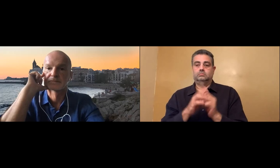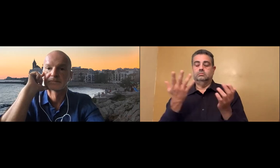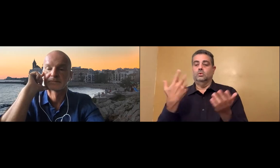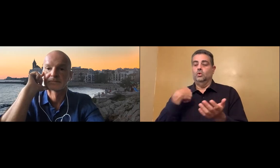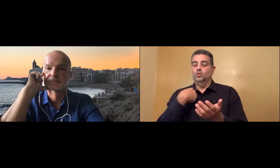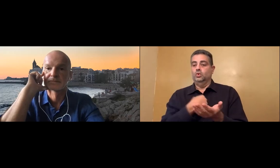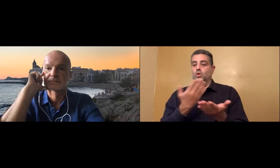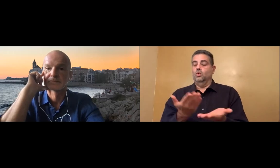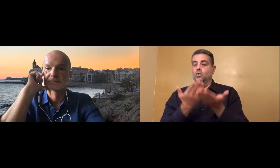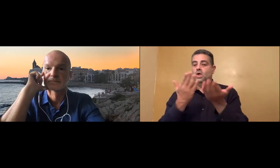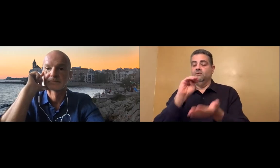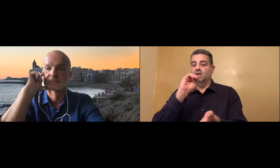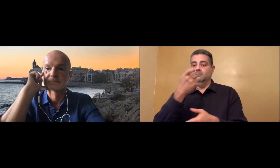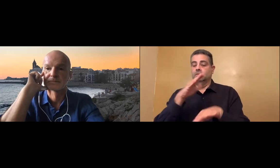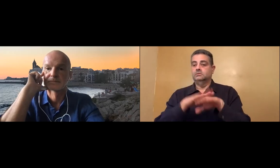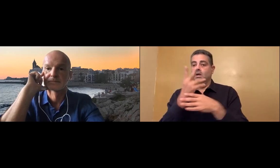system.